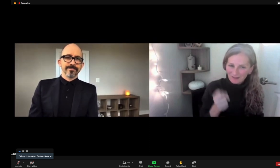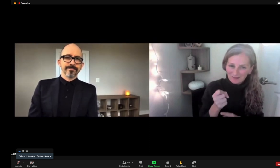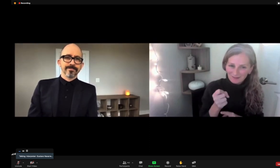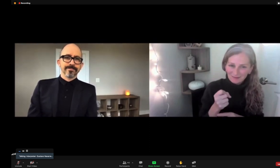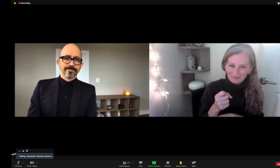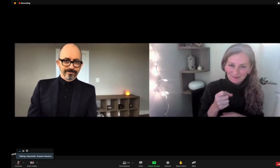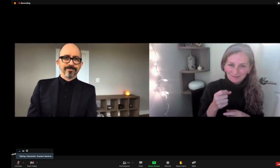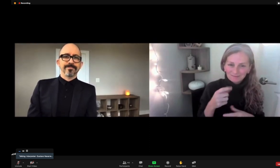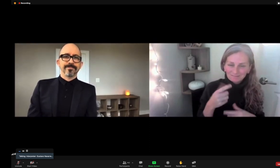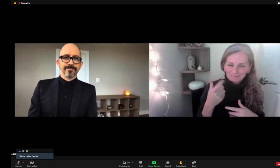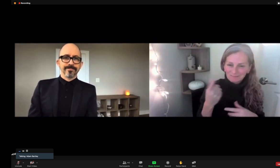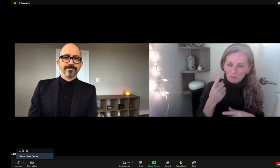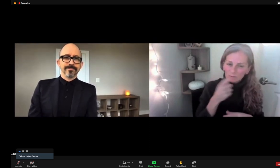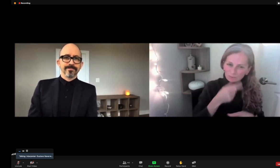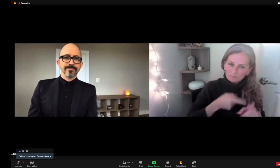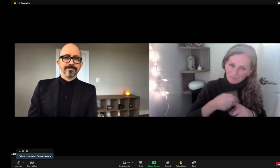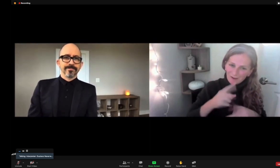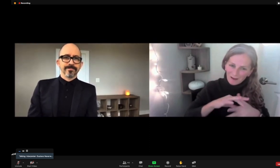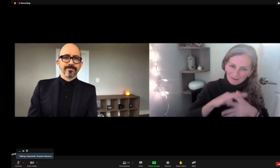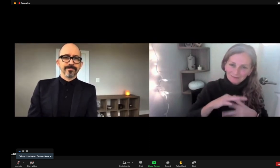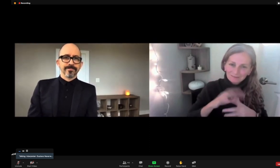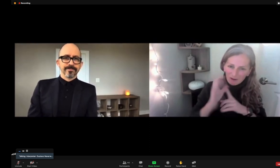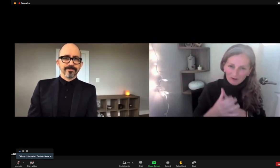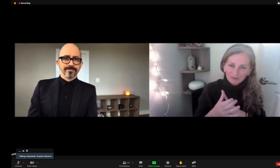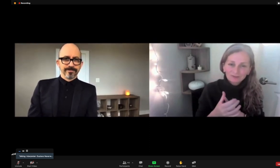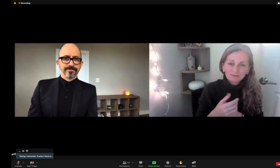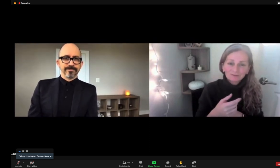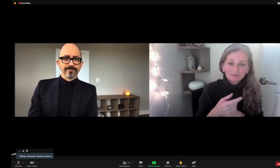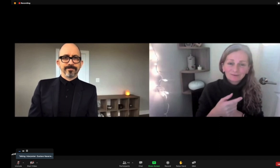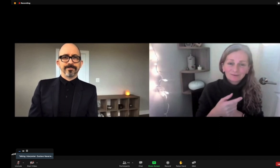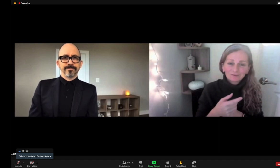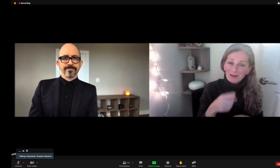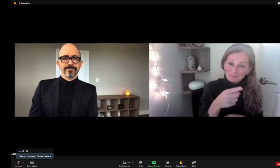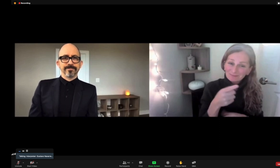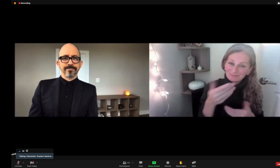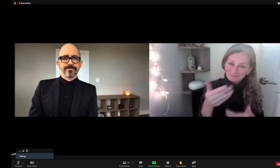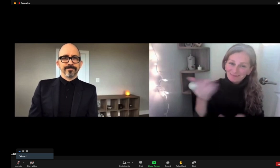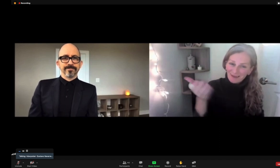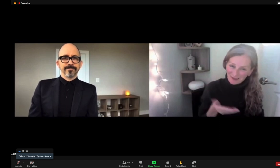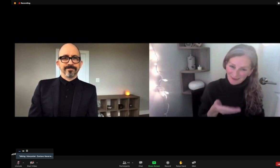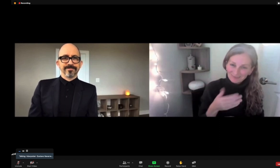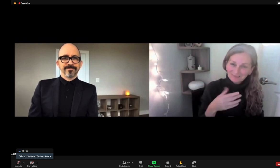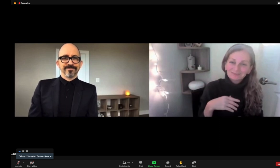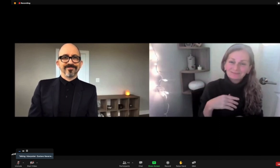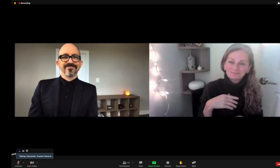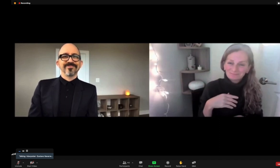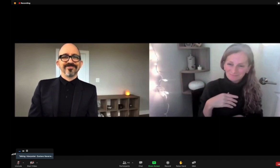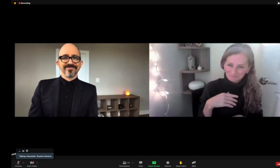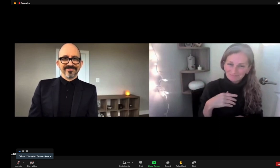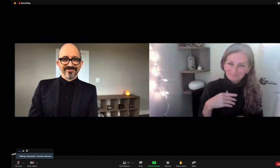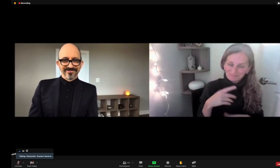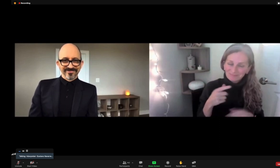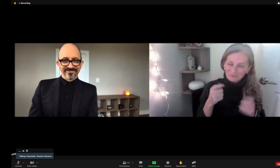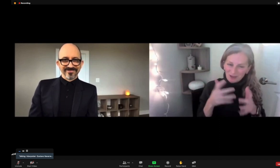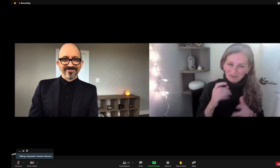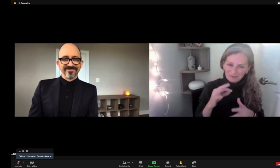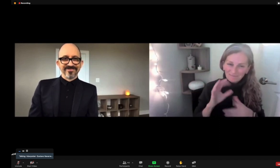thought about perhaps bringing cultural content specialist, which we did. We ended up hiring the cultural content